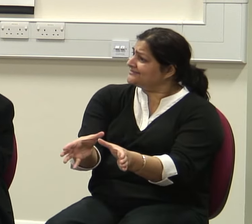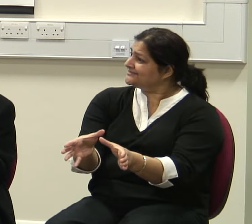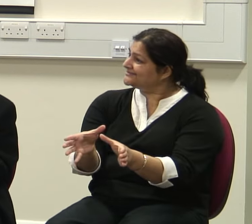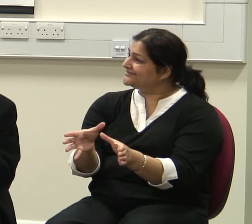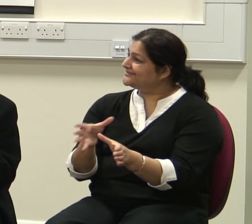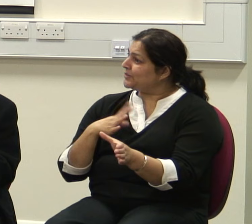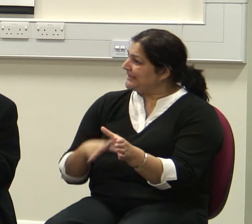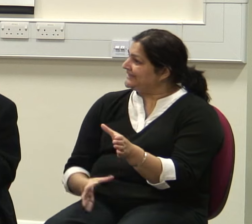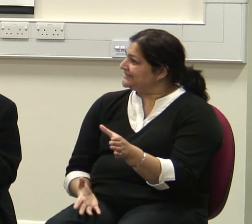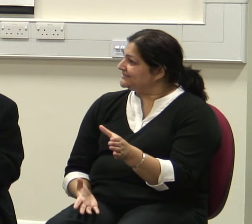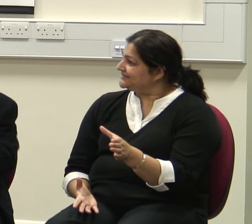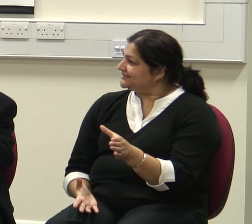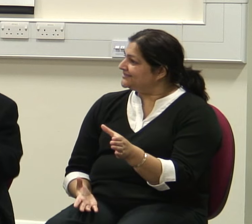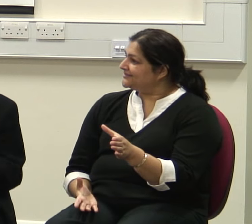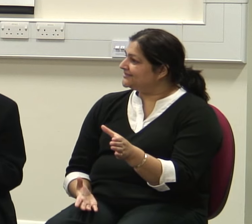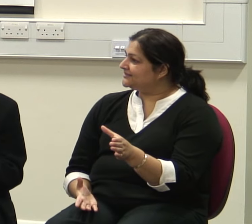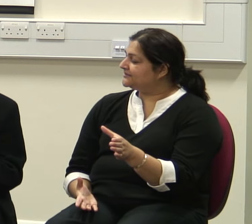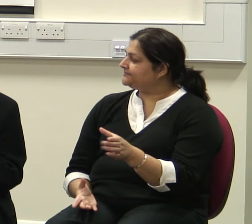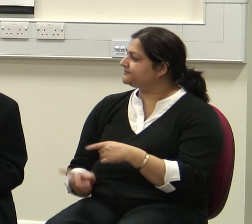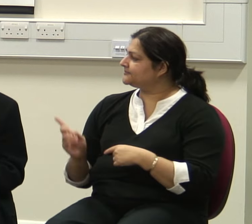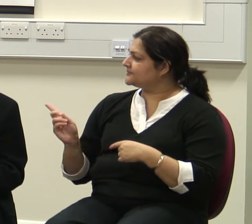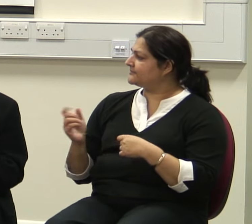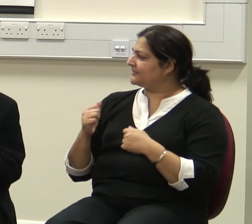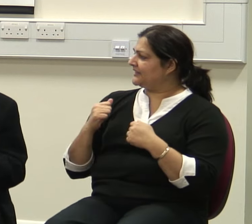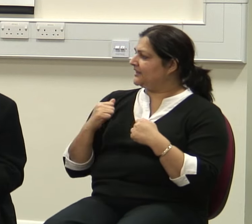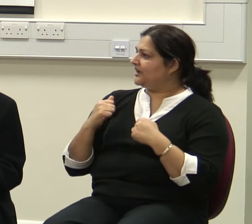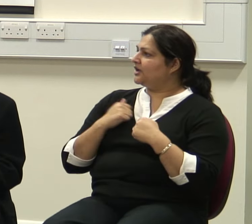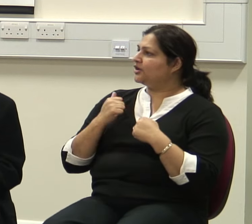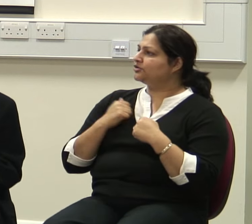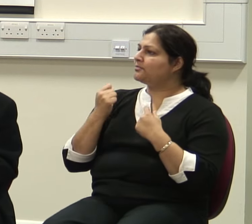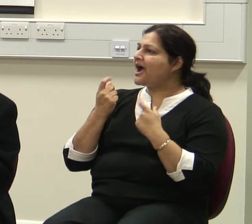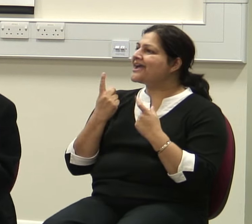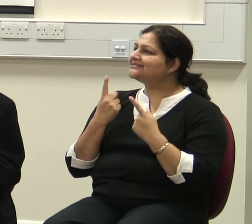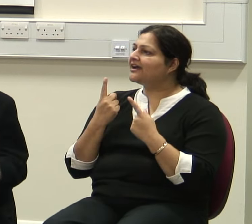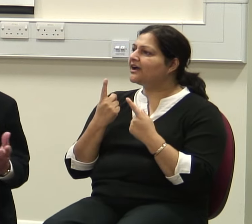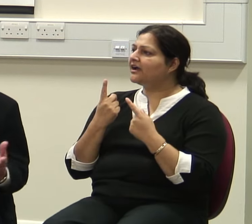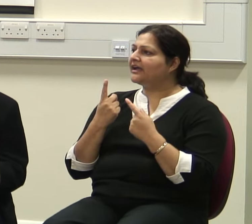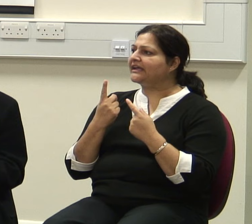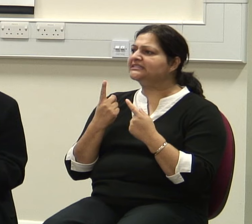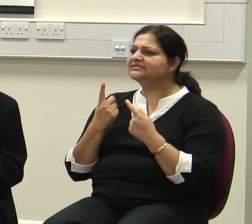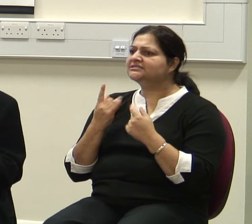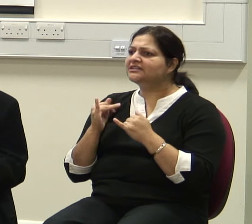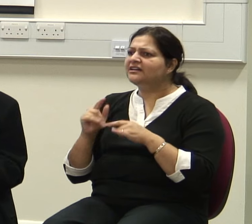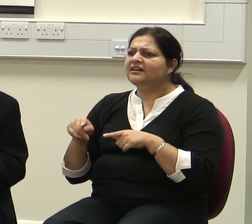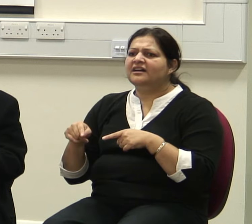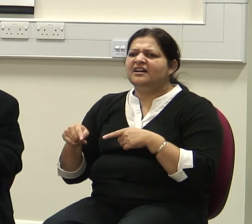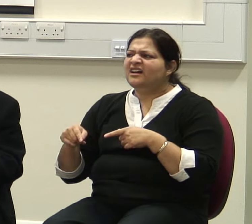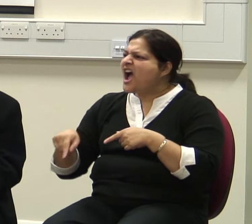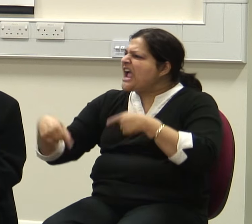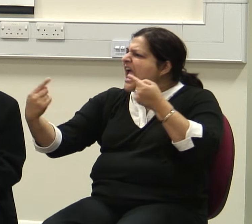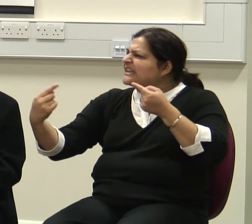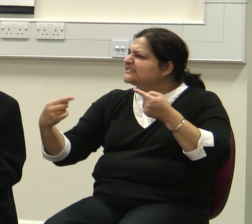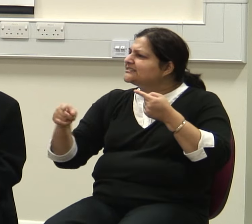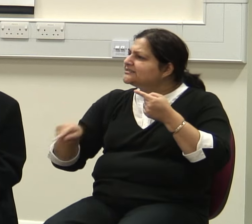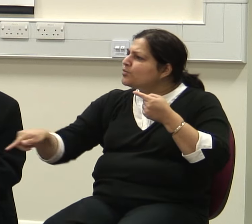I am... This idea is entirely against the stream. Except for some people. There is some, you know,